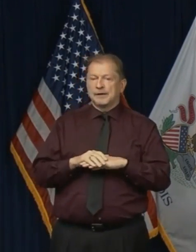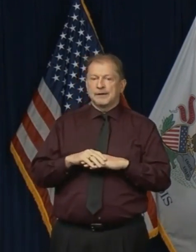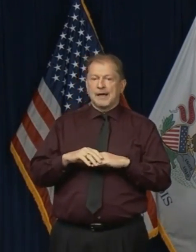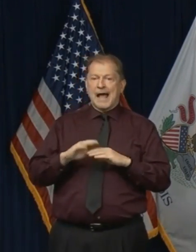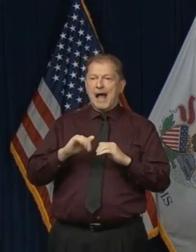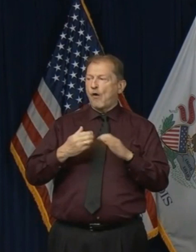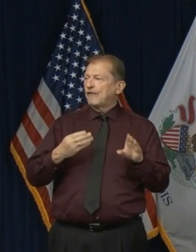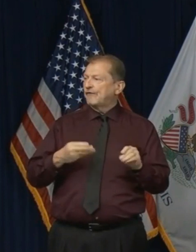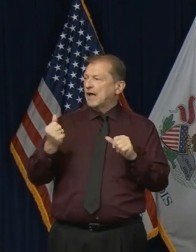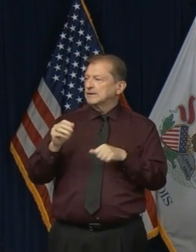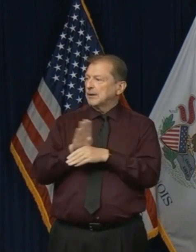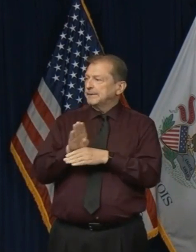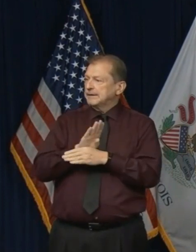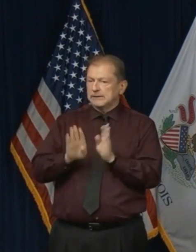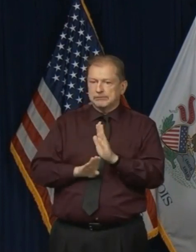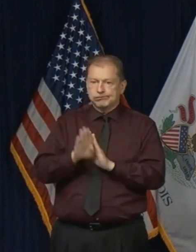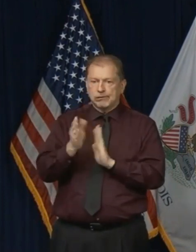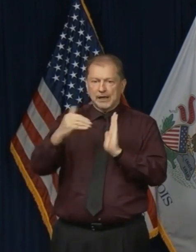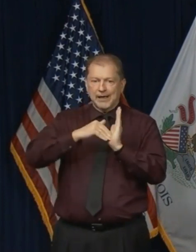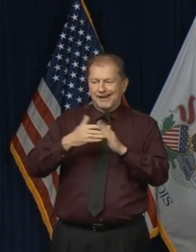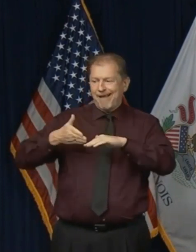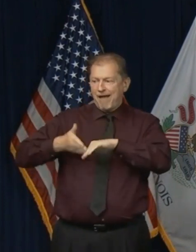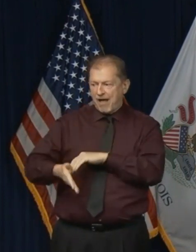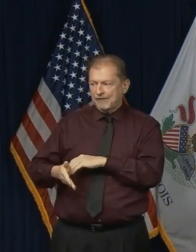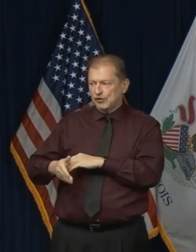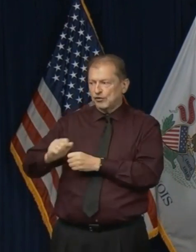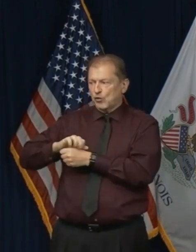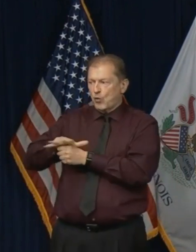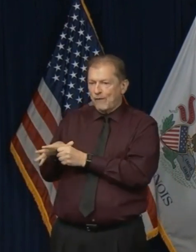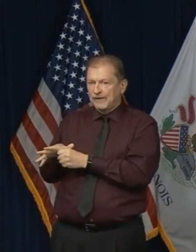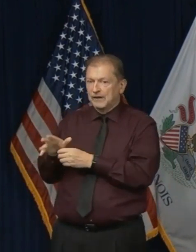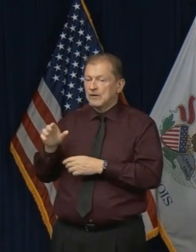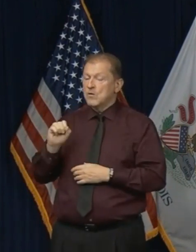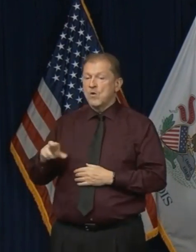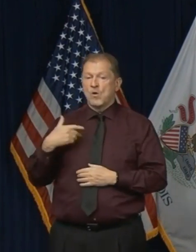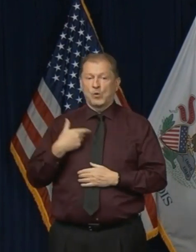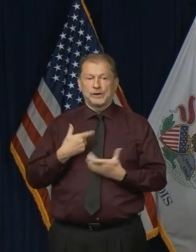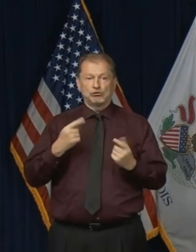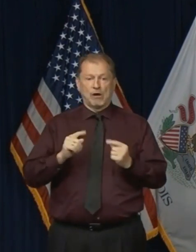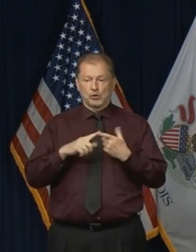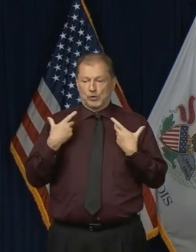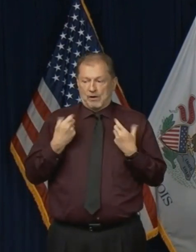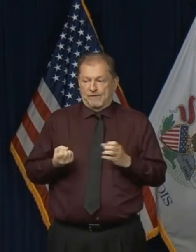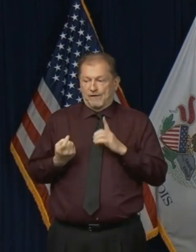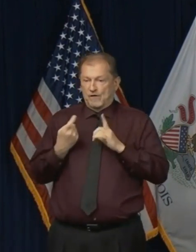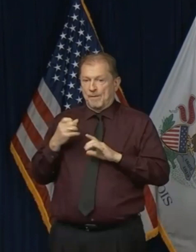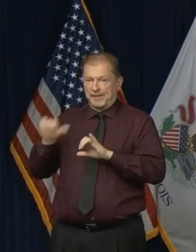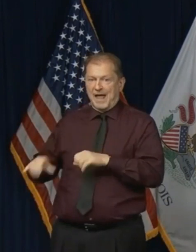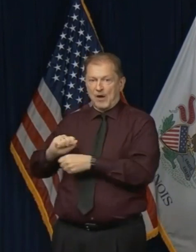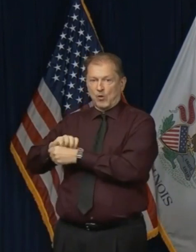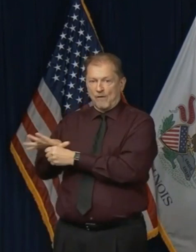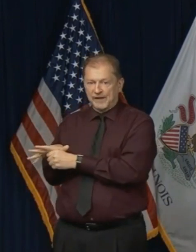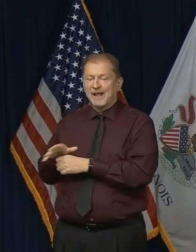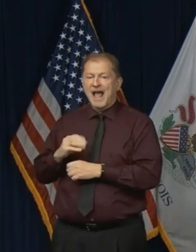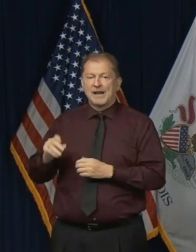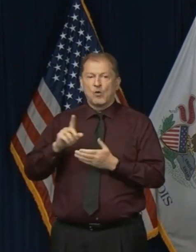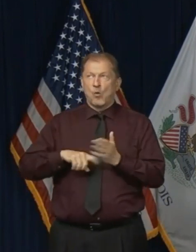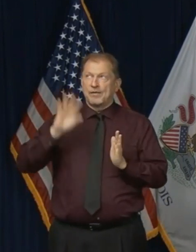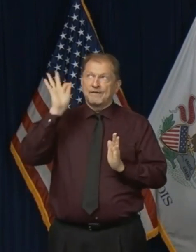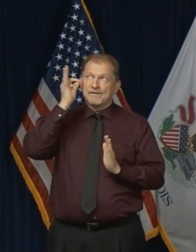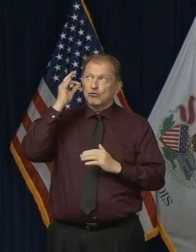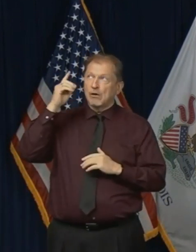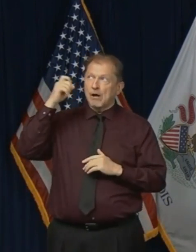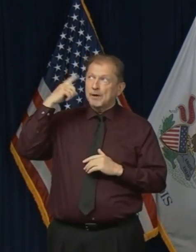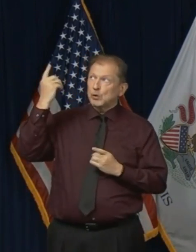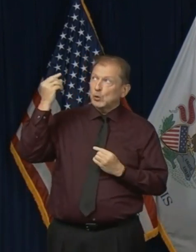recovery that will occur post-COVID or as we're trying to recover from COVID and what the federal government does